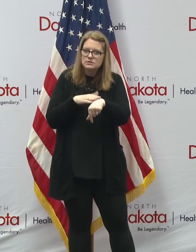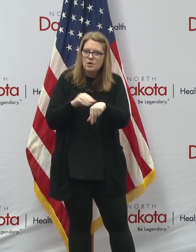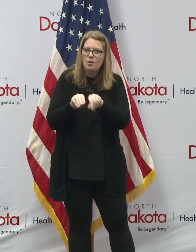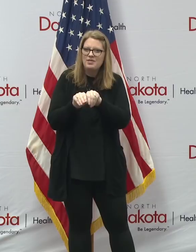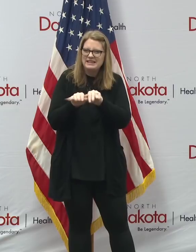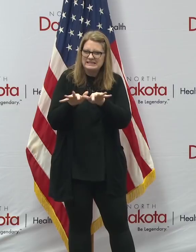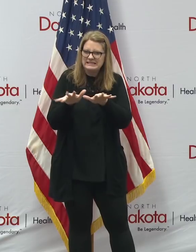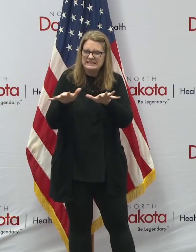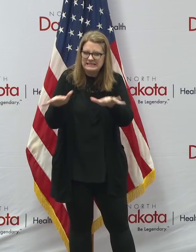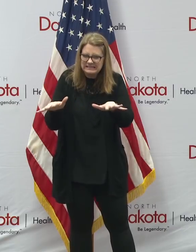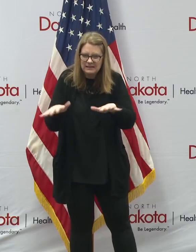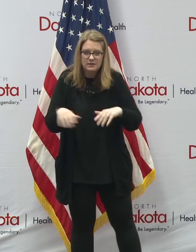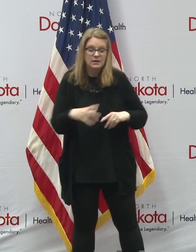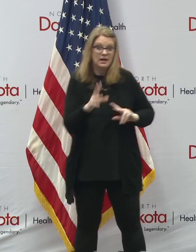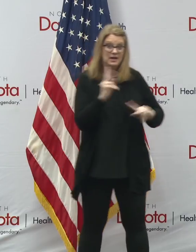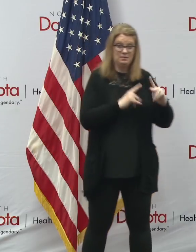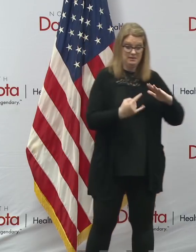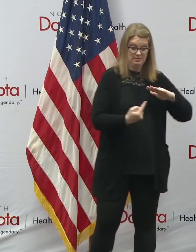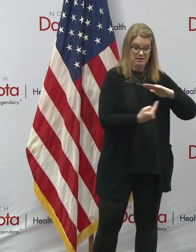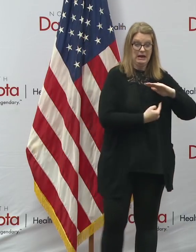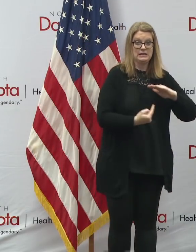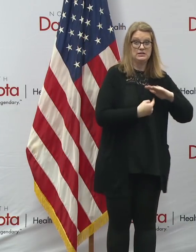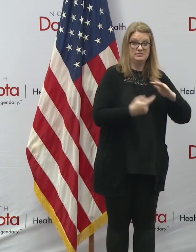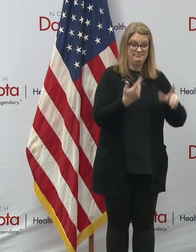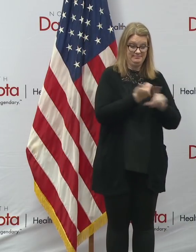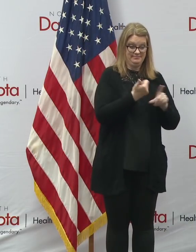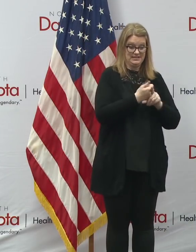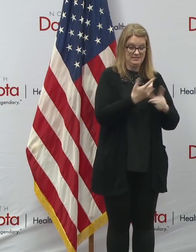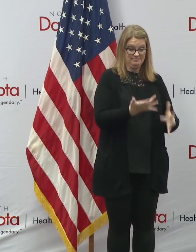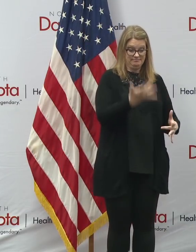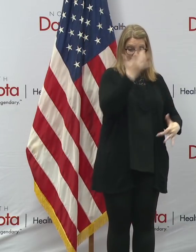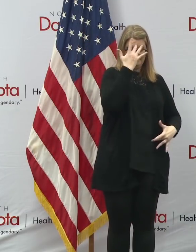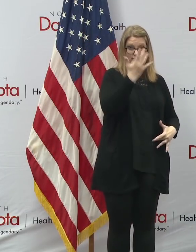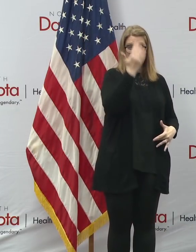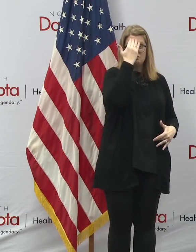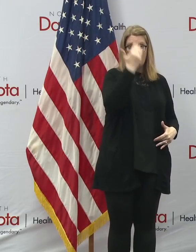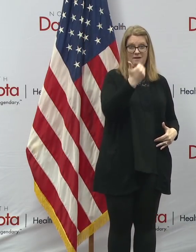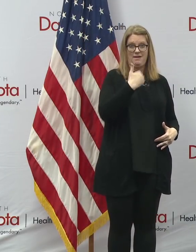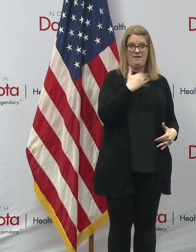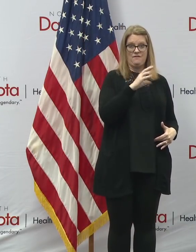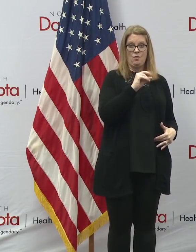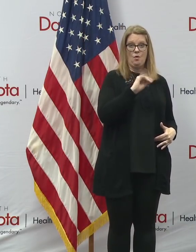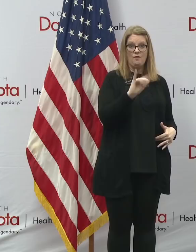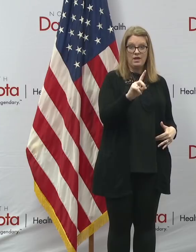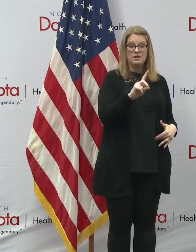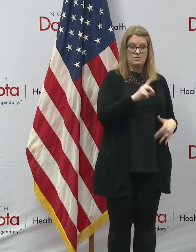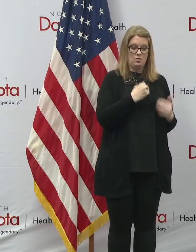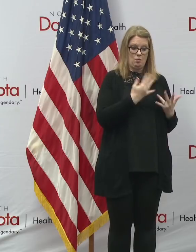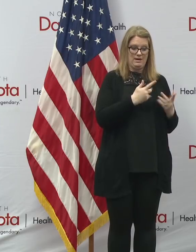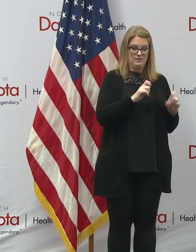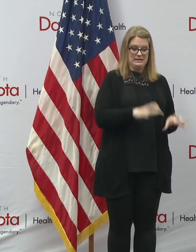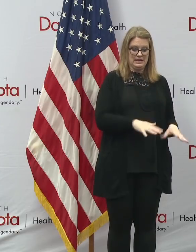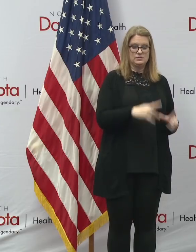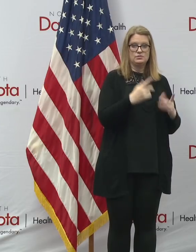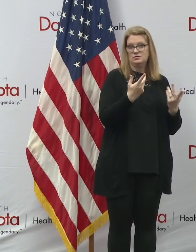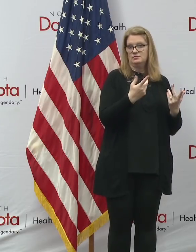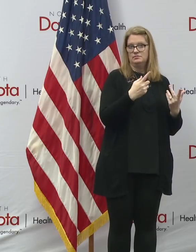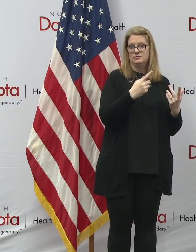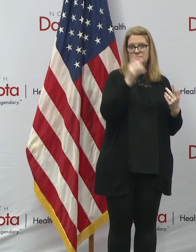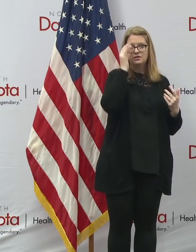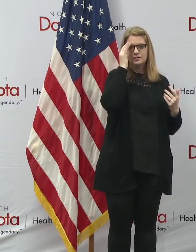of course, people that are in isolation should be in isolation because those are people that know they have it or waiting for the test or have tested